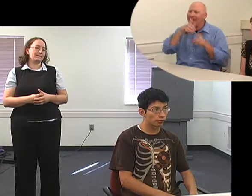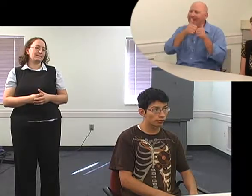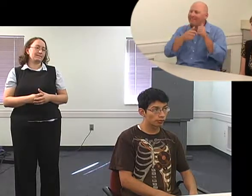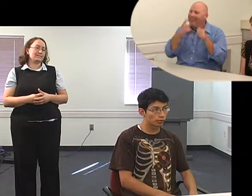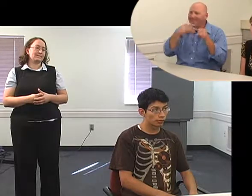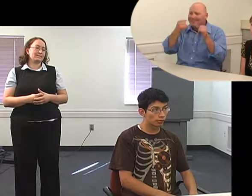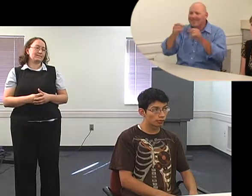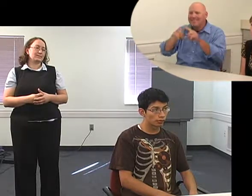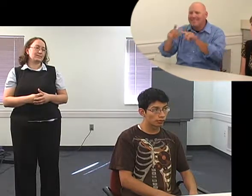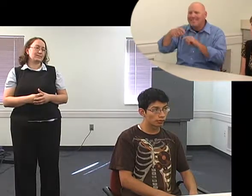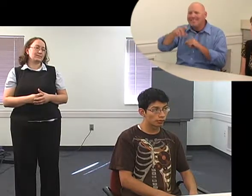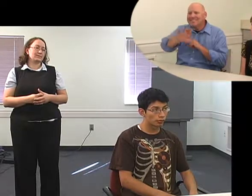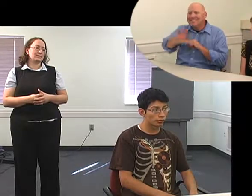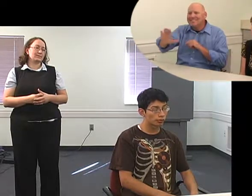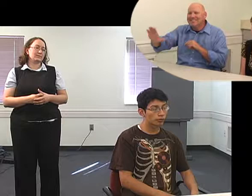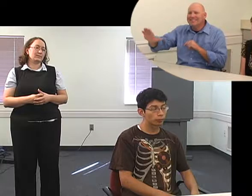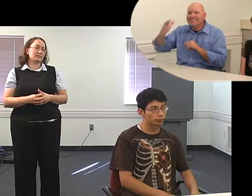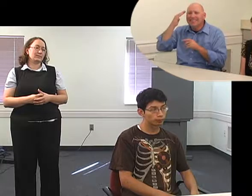You're really, and